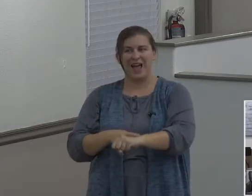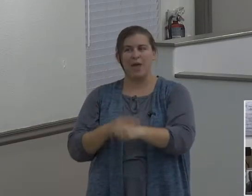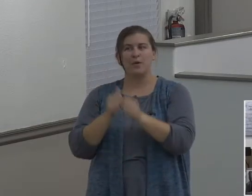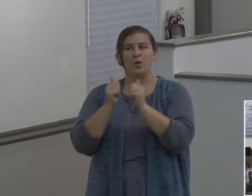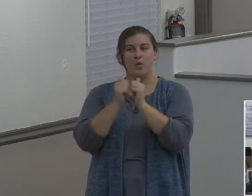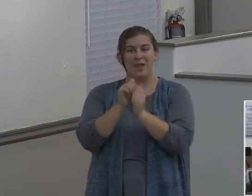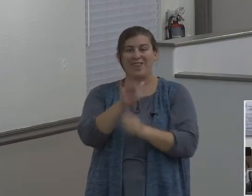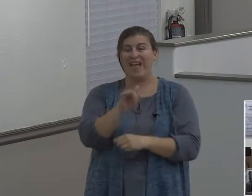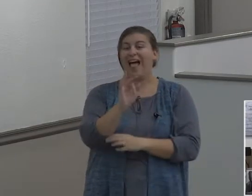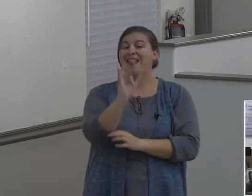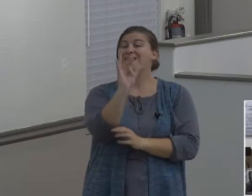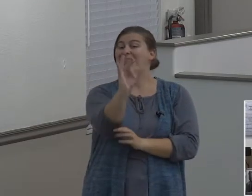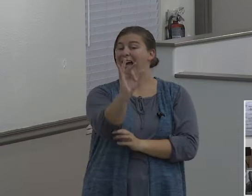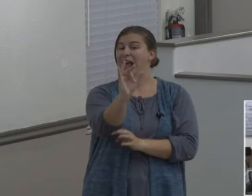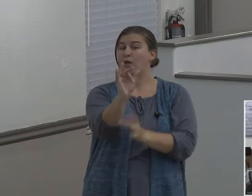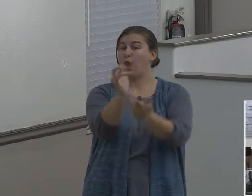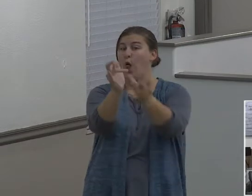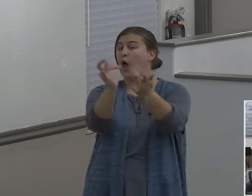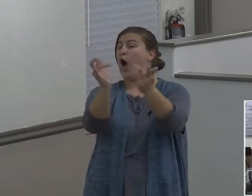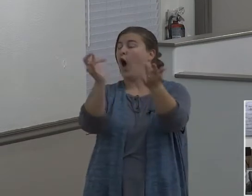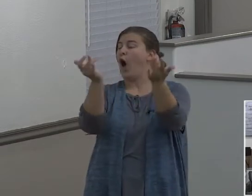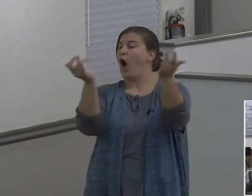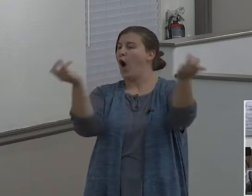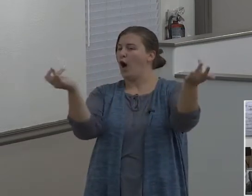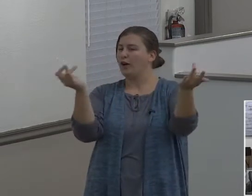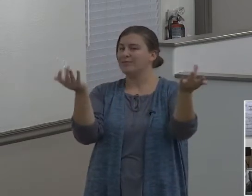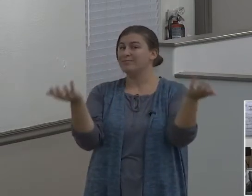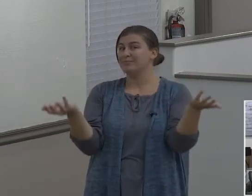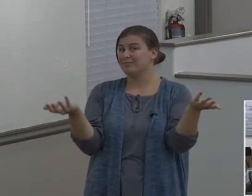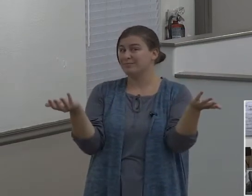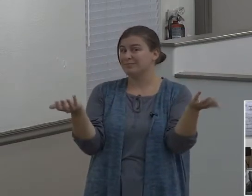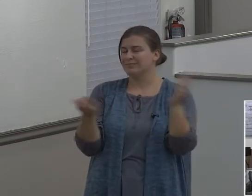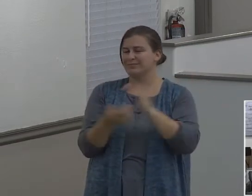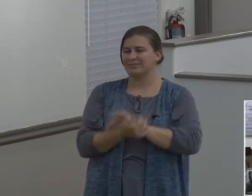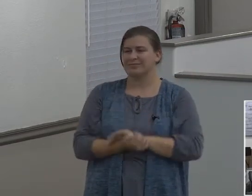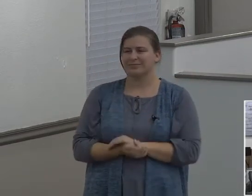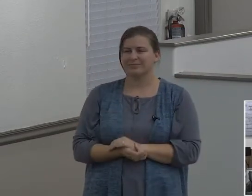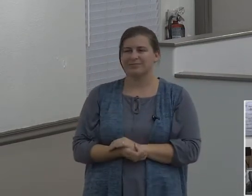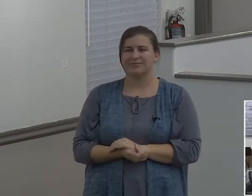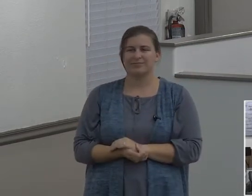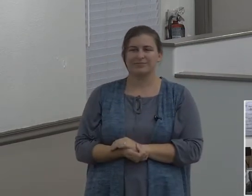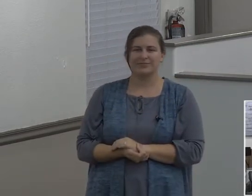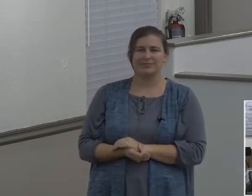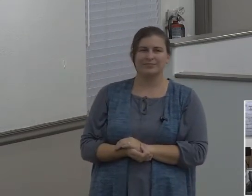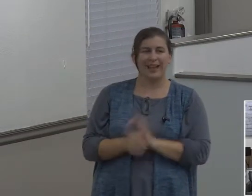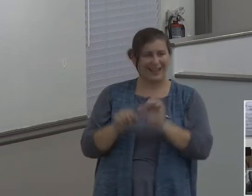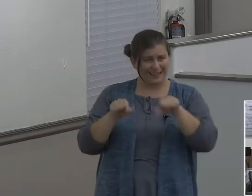in your dashboard. You know, can I just tell you,